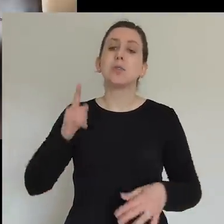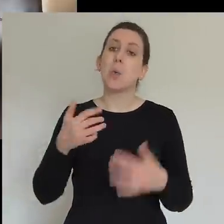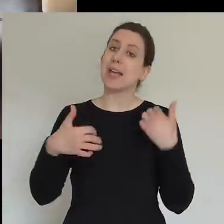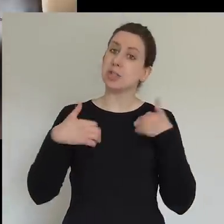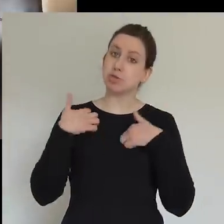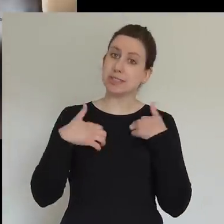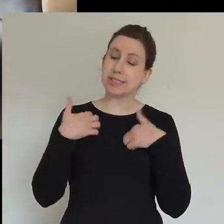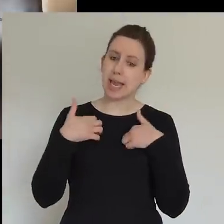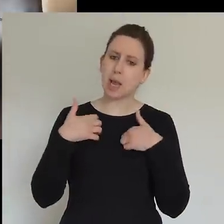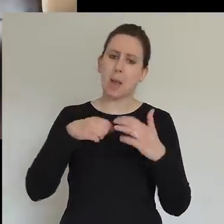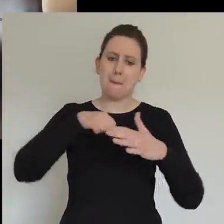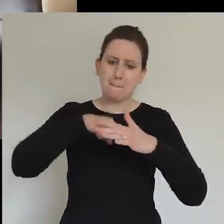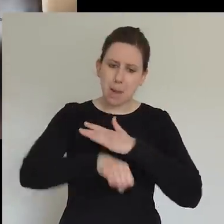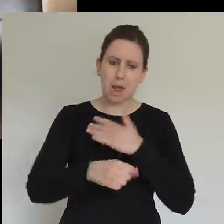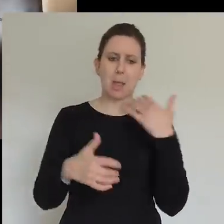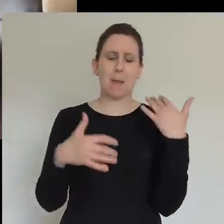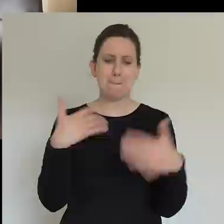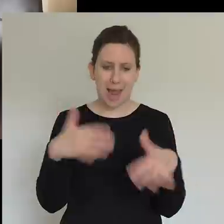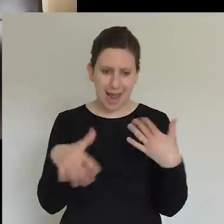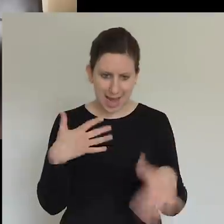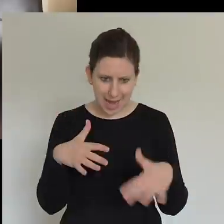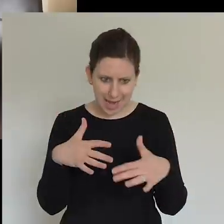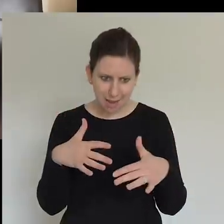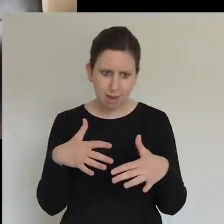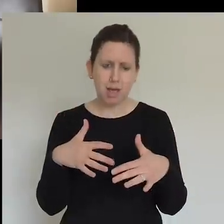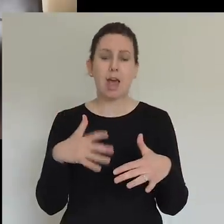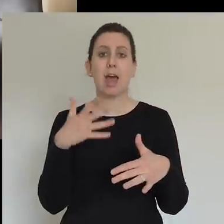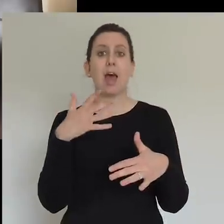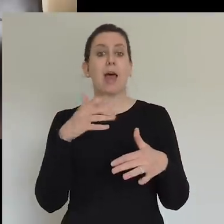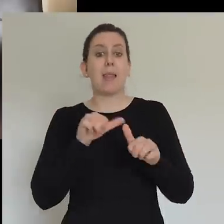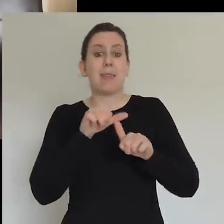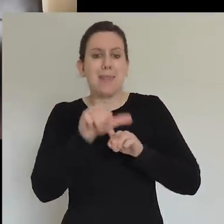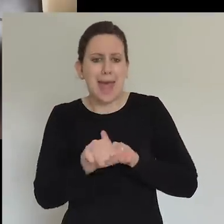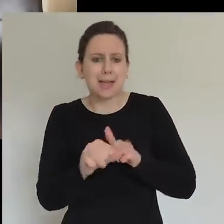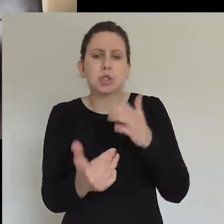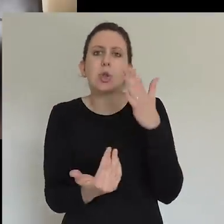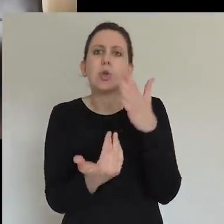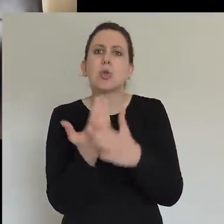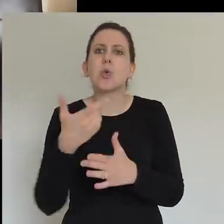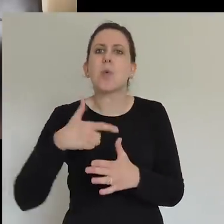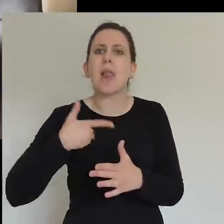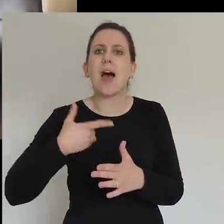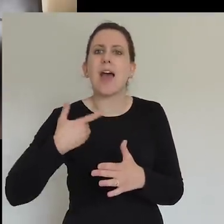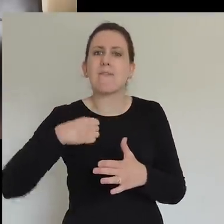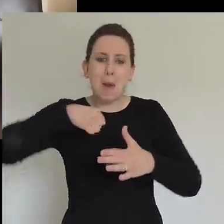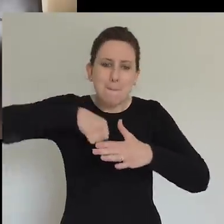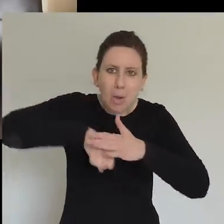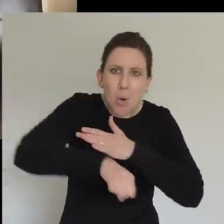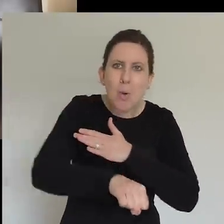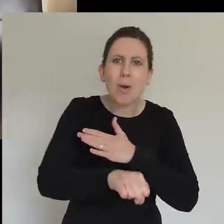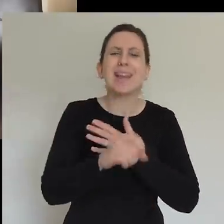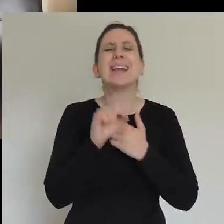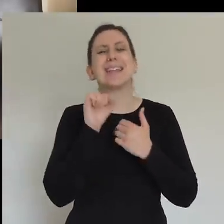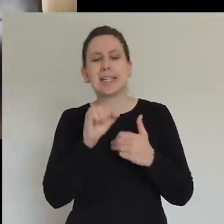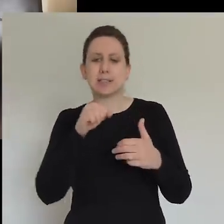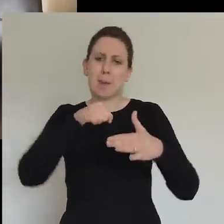lead towards new life. Actually, yes, it's painful and uncomfortable and difficult, but new life